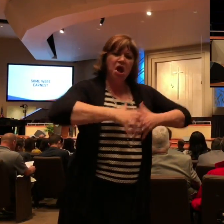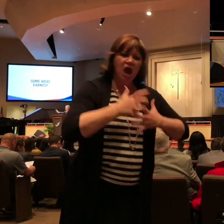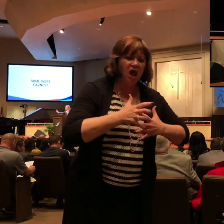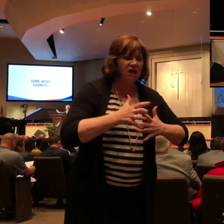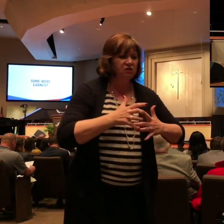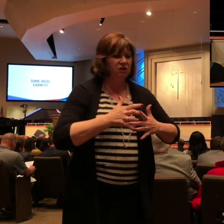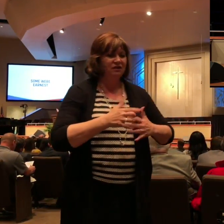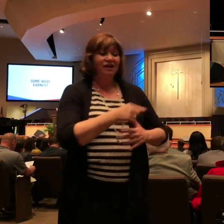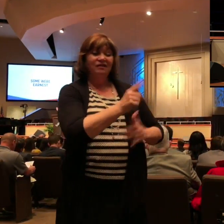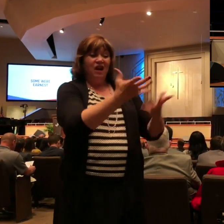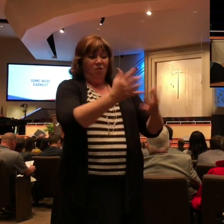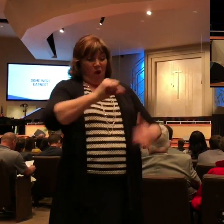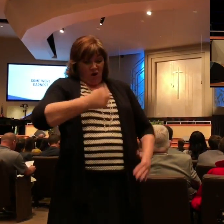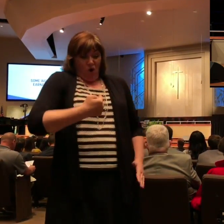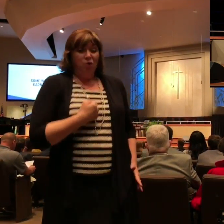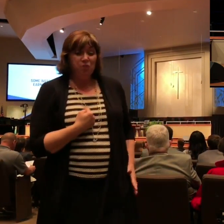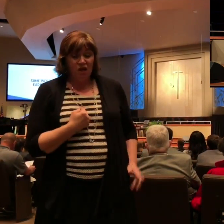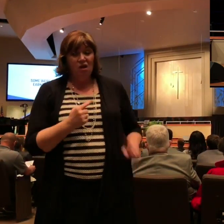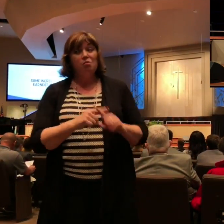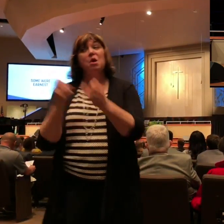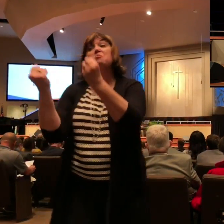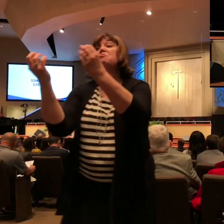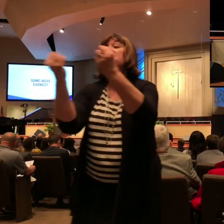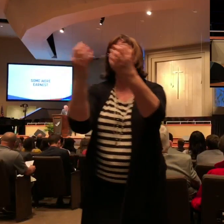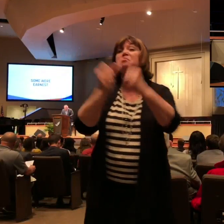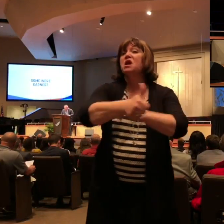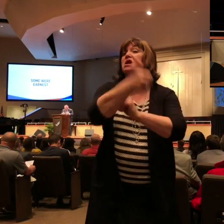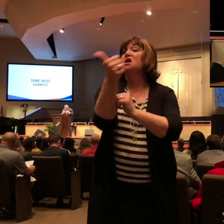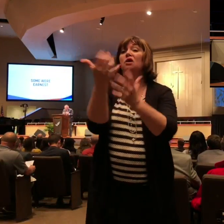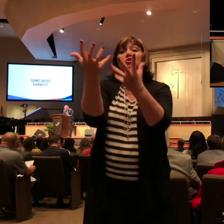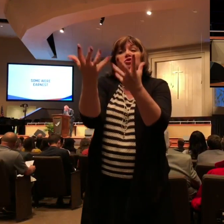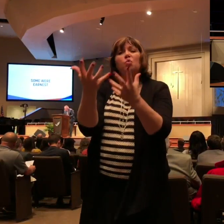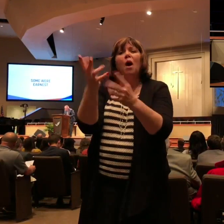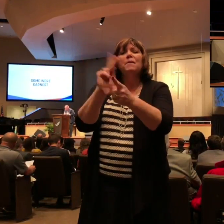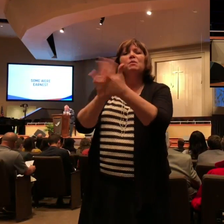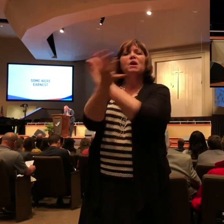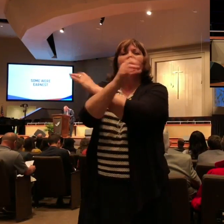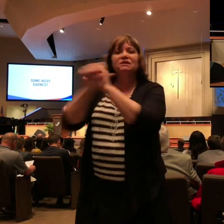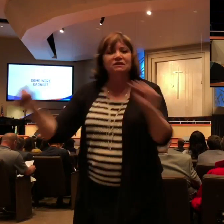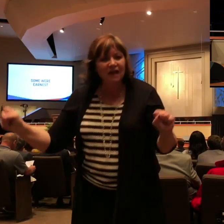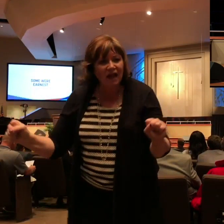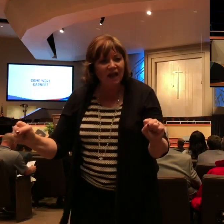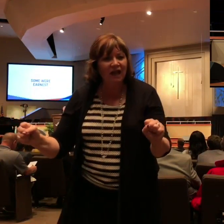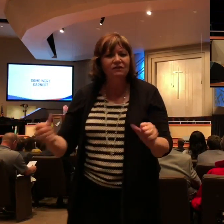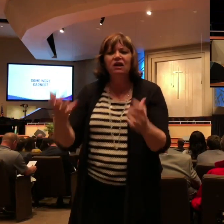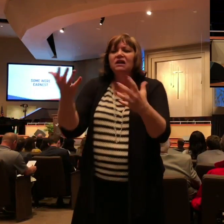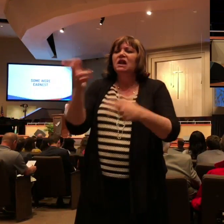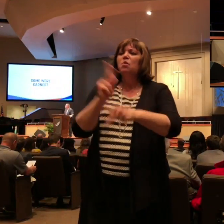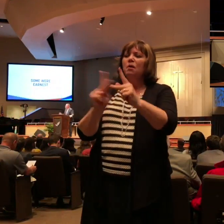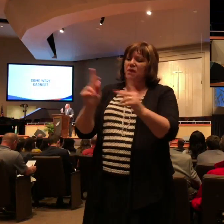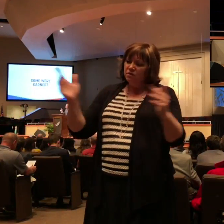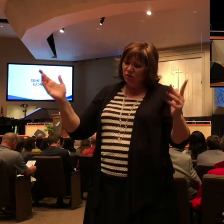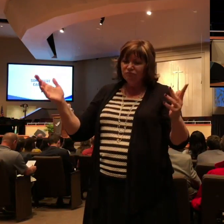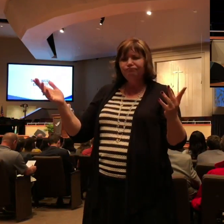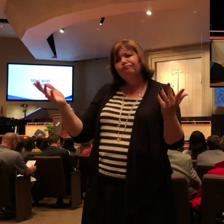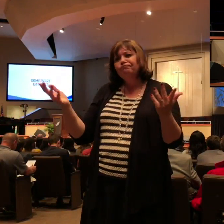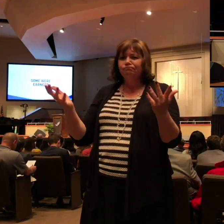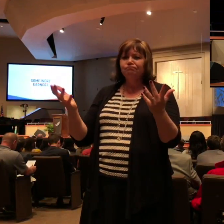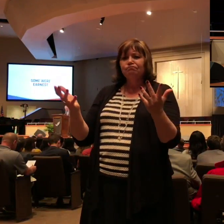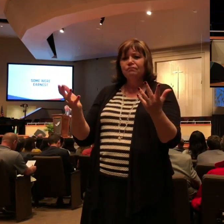to see men saved and they want it to be a blessing. They want it to encourage the heart of Paul. Paul said in Romans 10